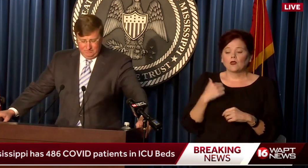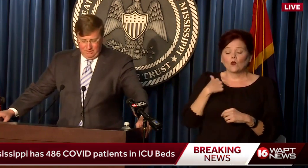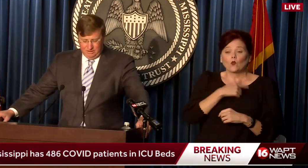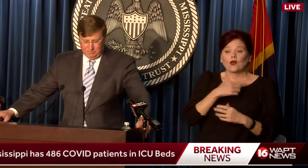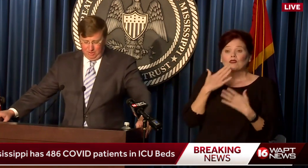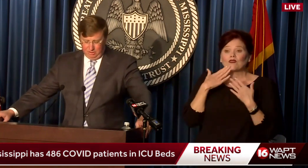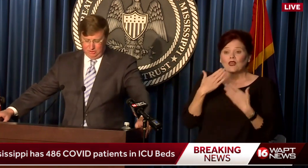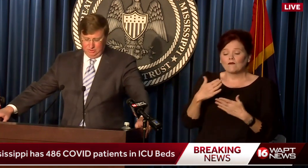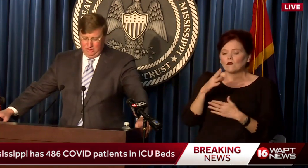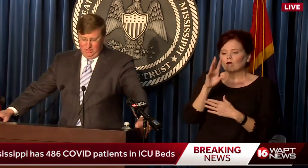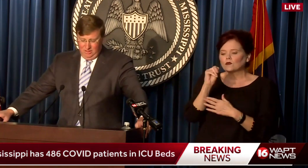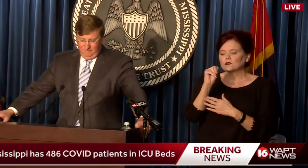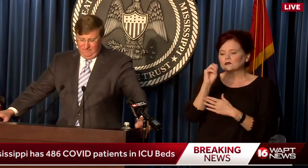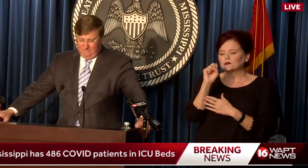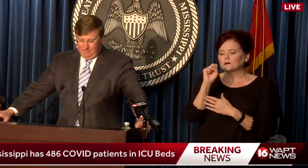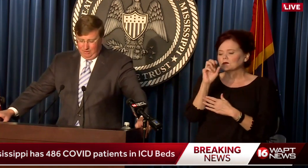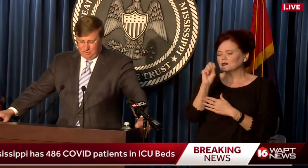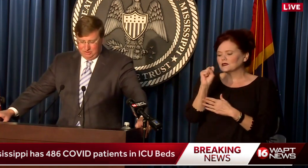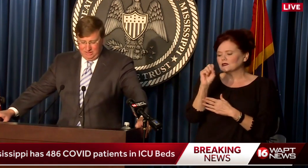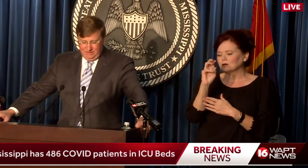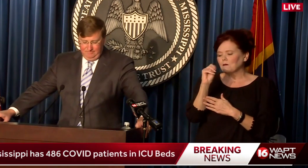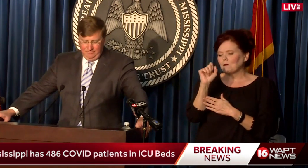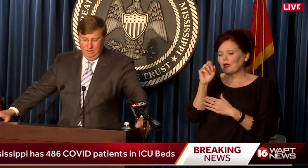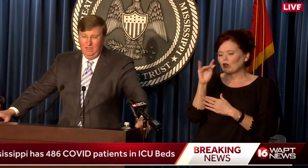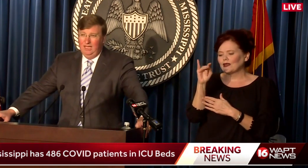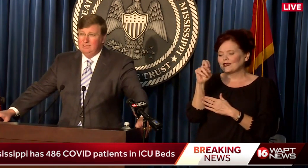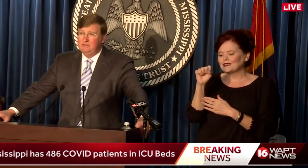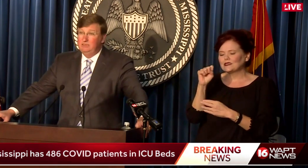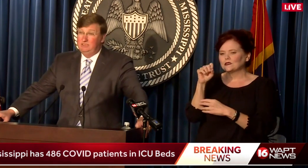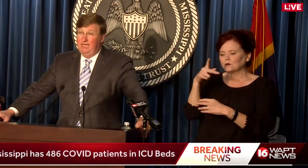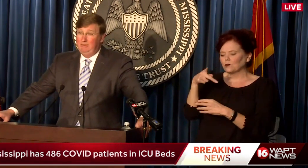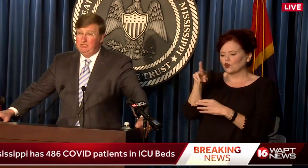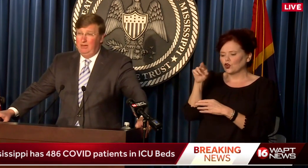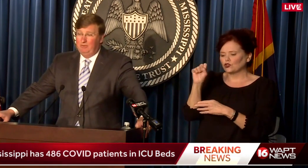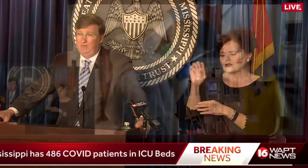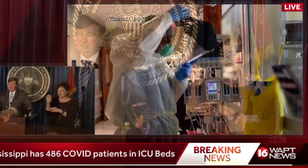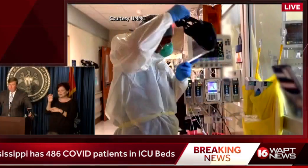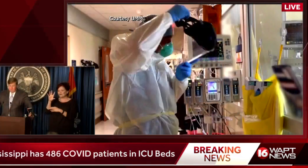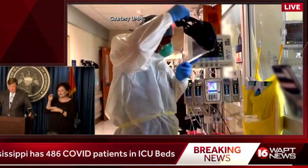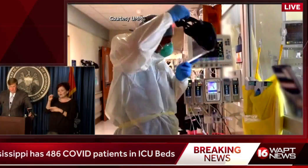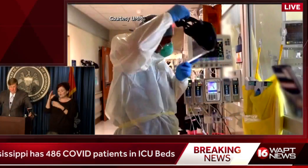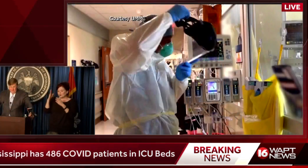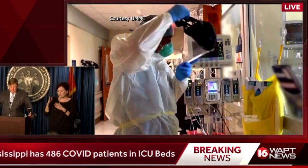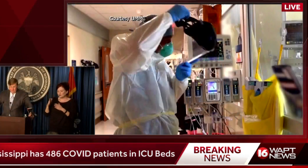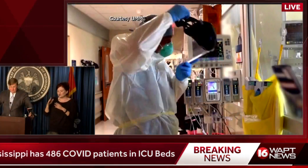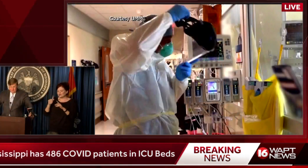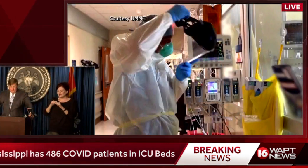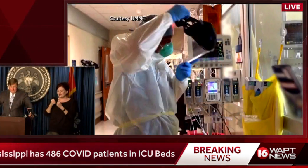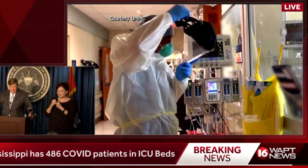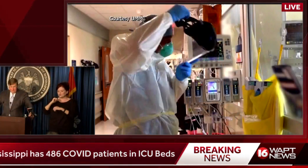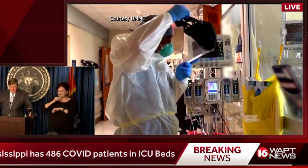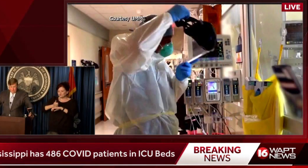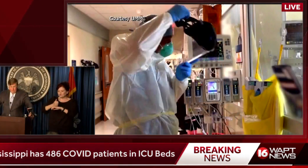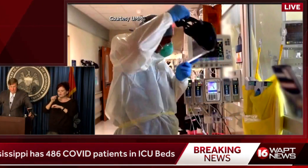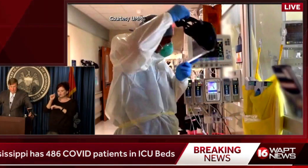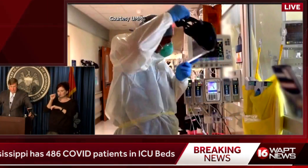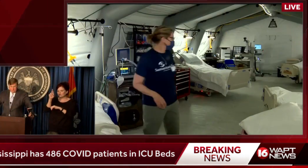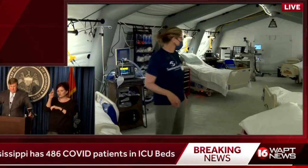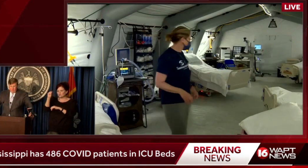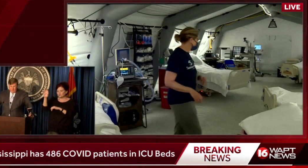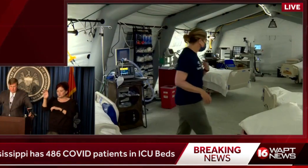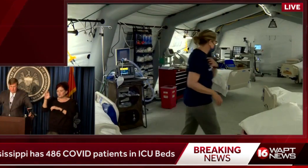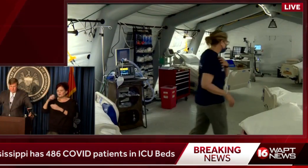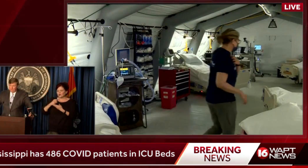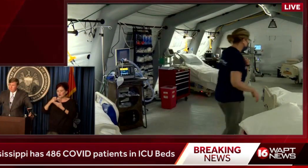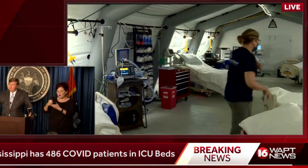thankful that Samaritan's Purse 50-person team has established operations at UMC to help